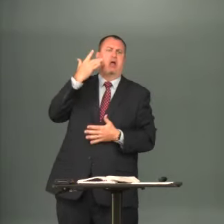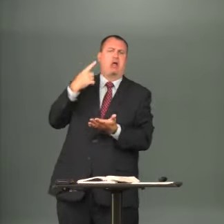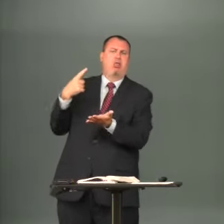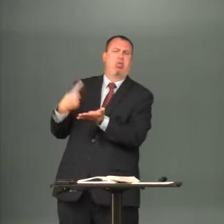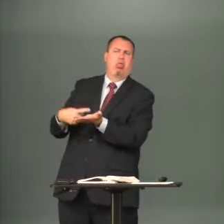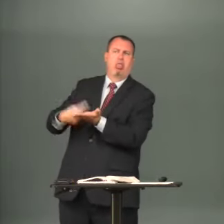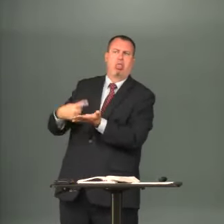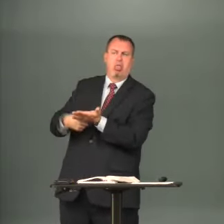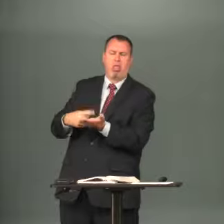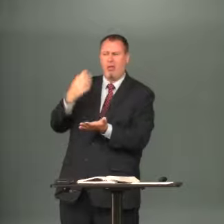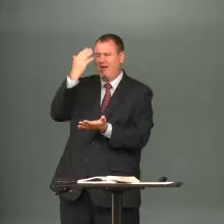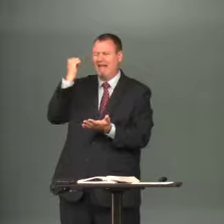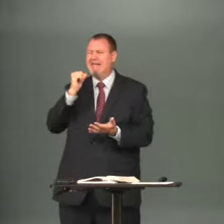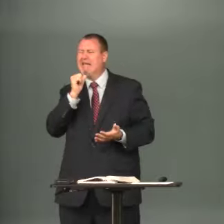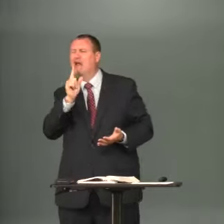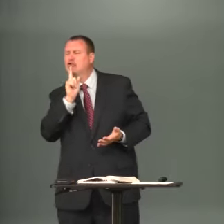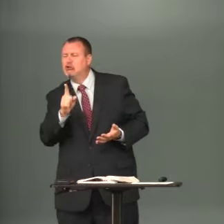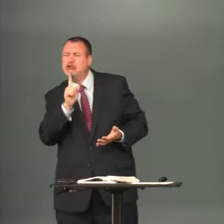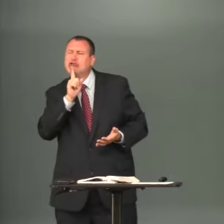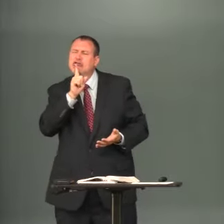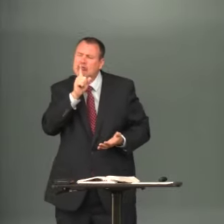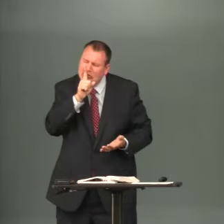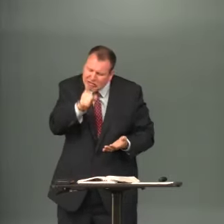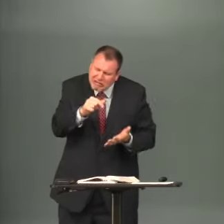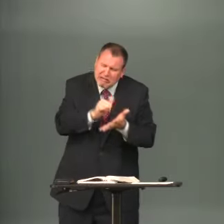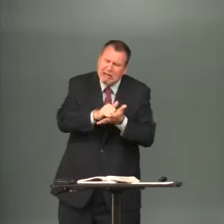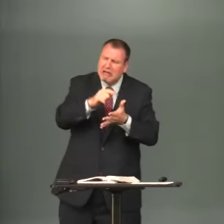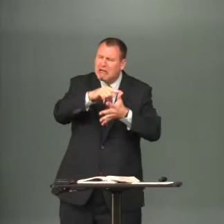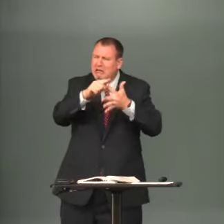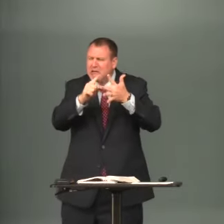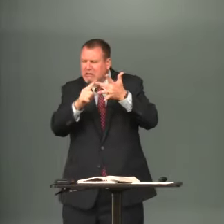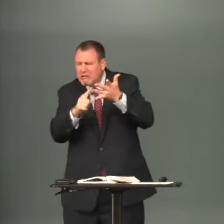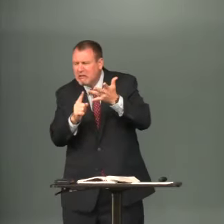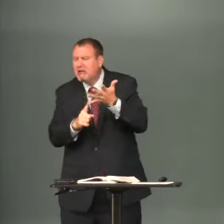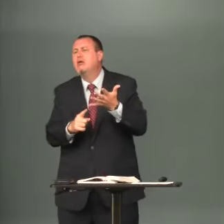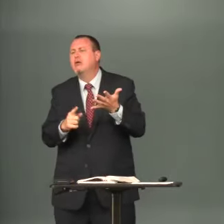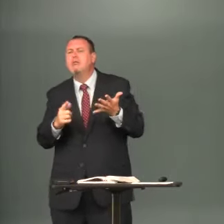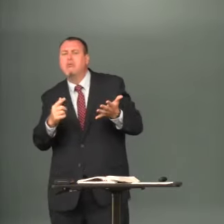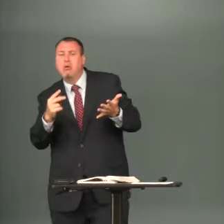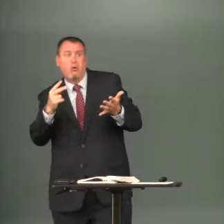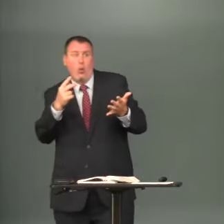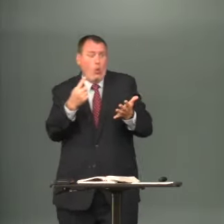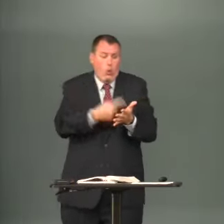romans and you're asking why well you're not sure it could be these people